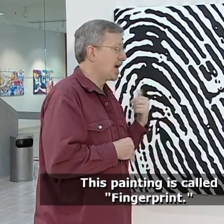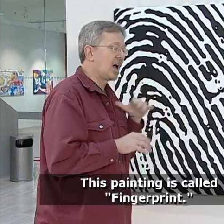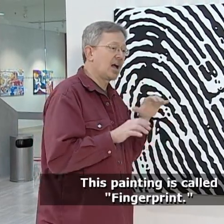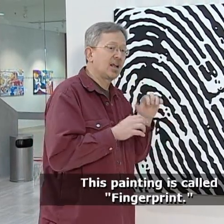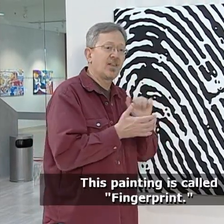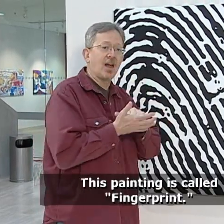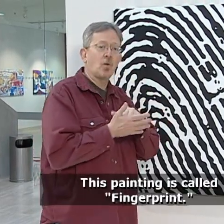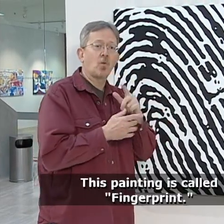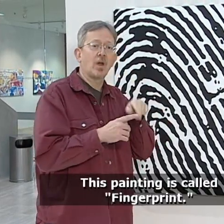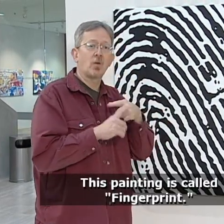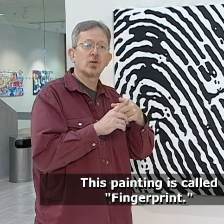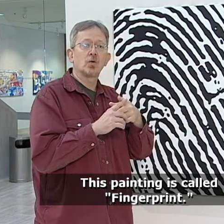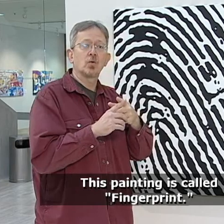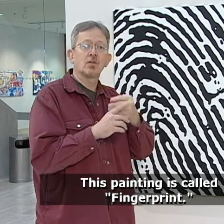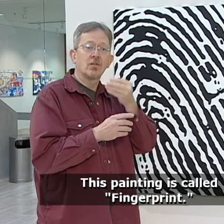This painting is called Fingerprint.